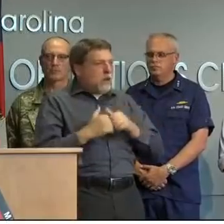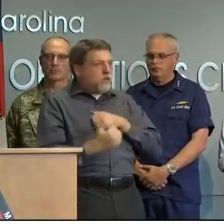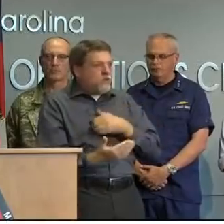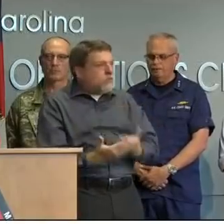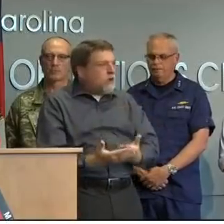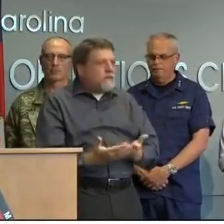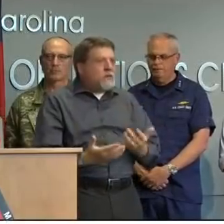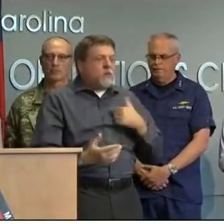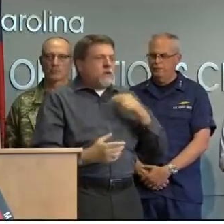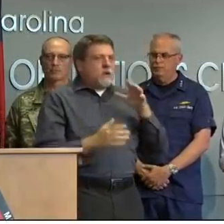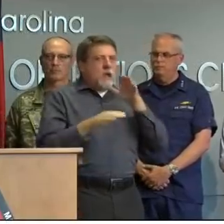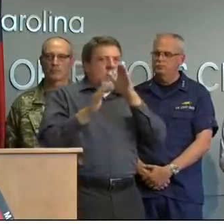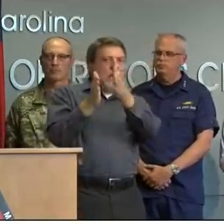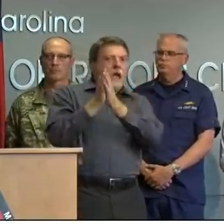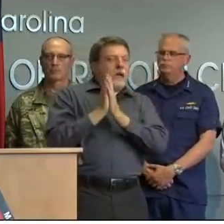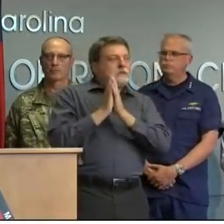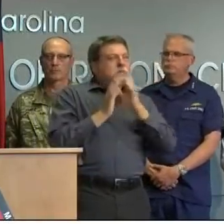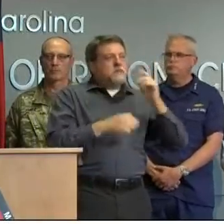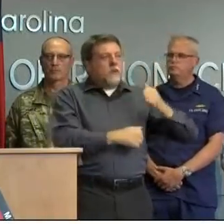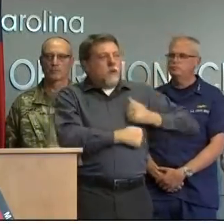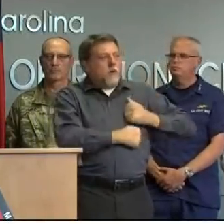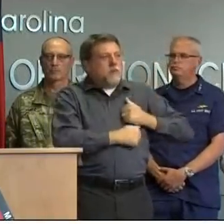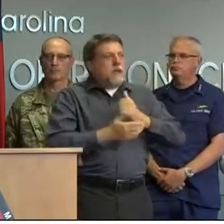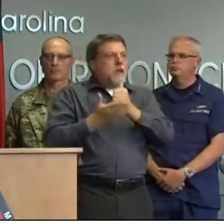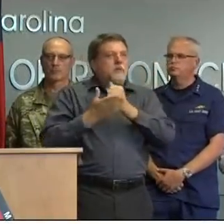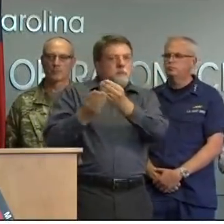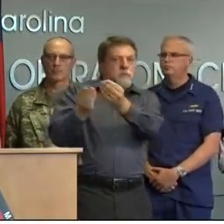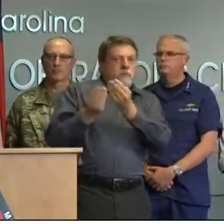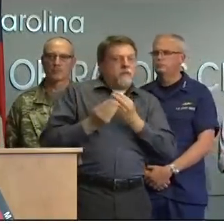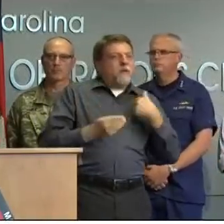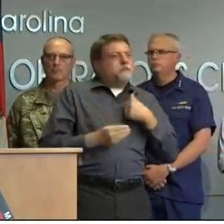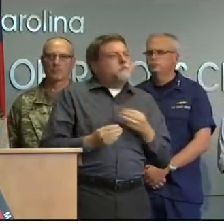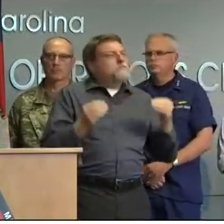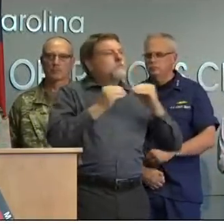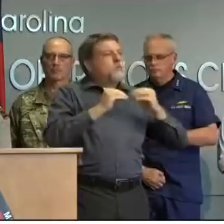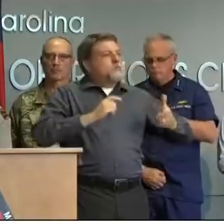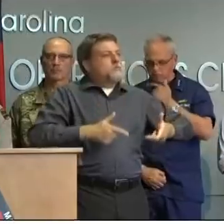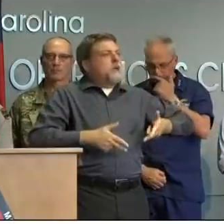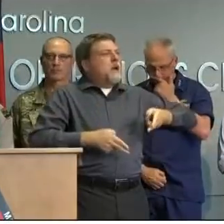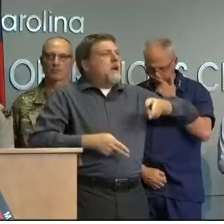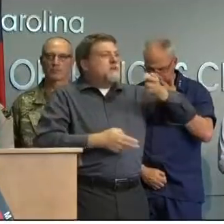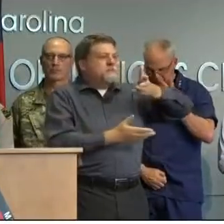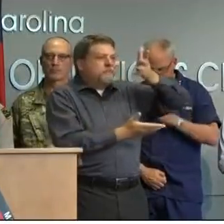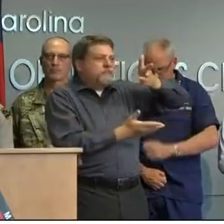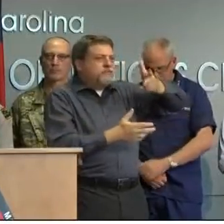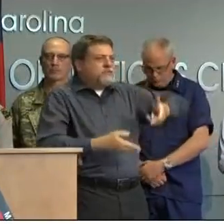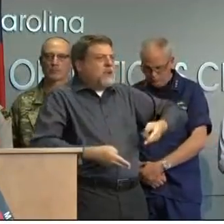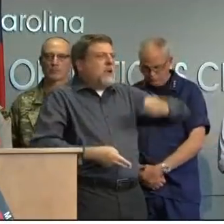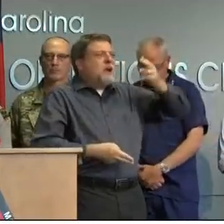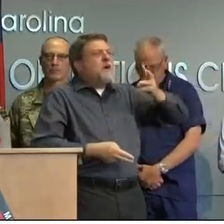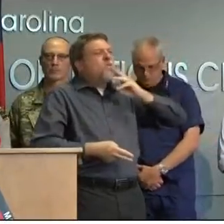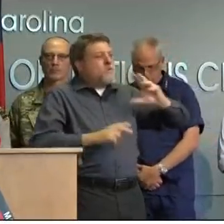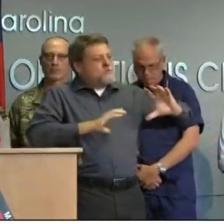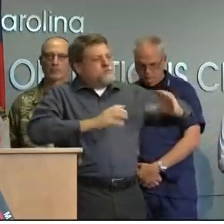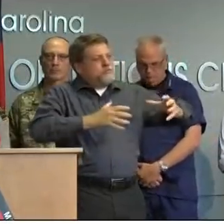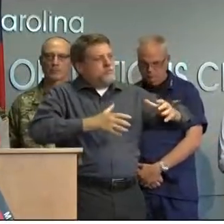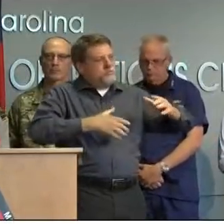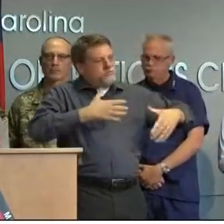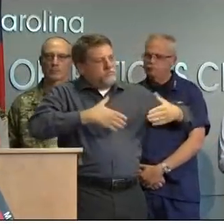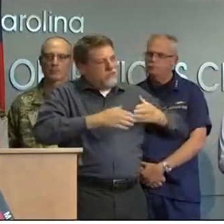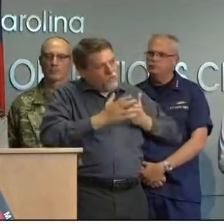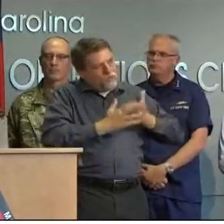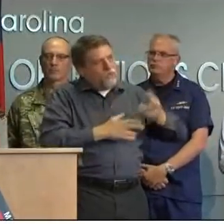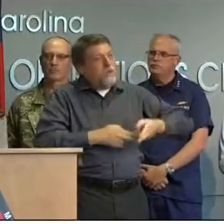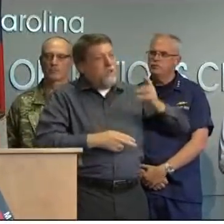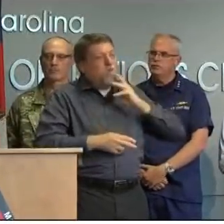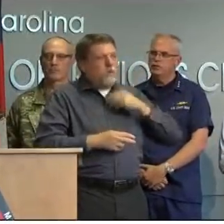water vehicles and we're also working other contingencies to support wilmington on the ocean side um